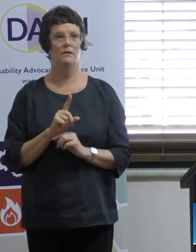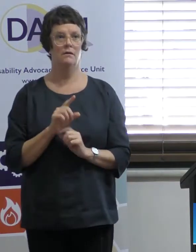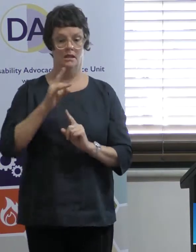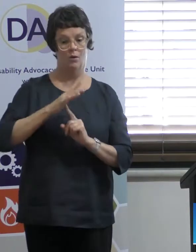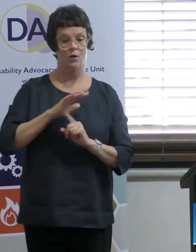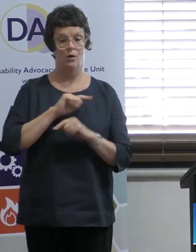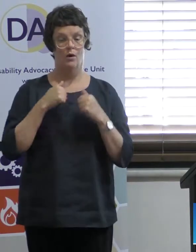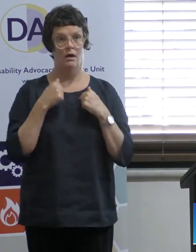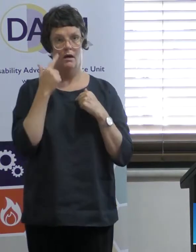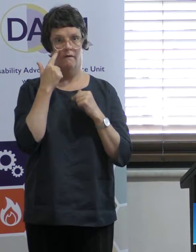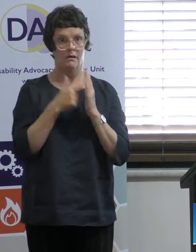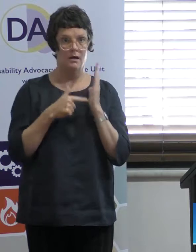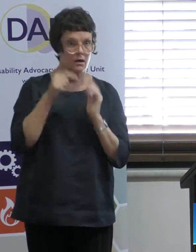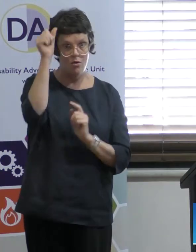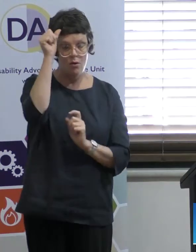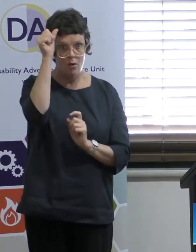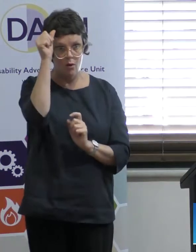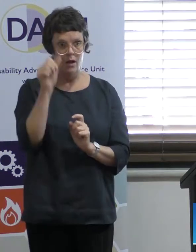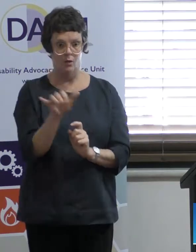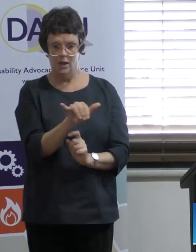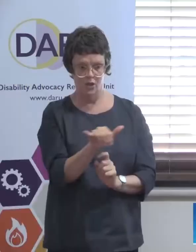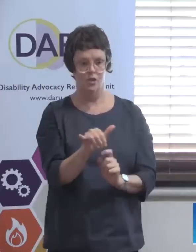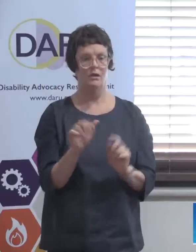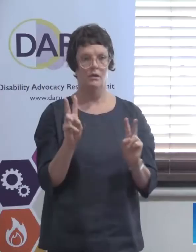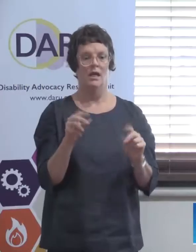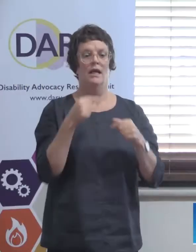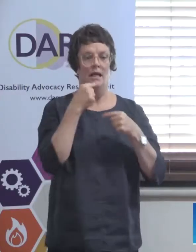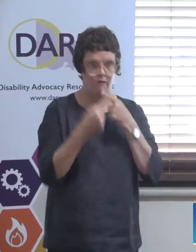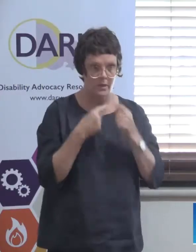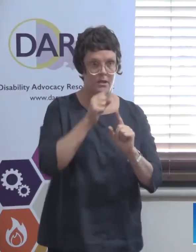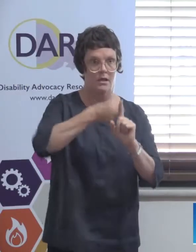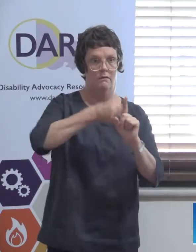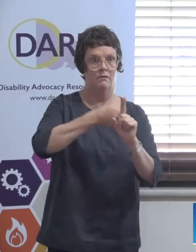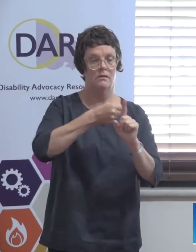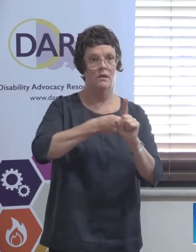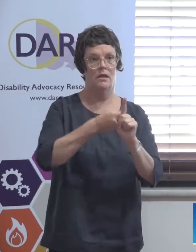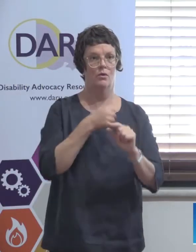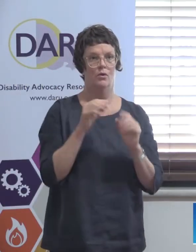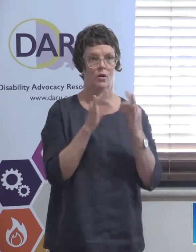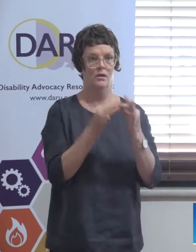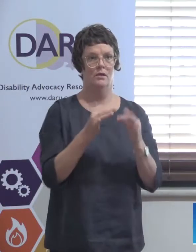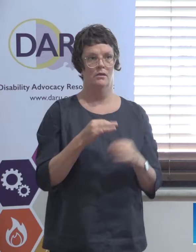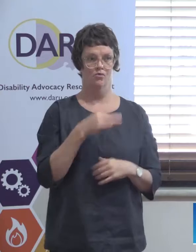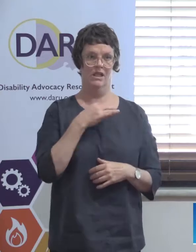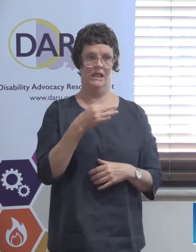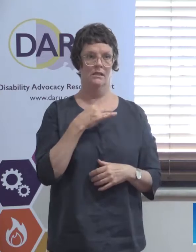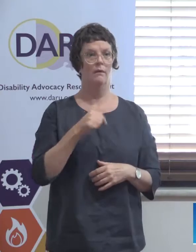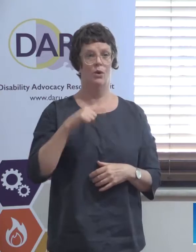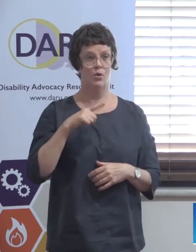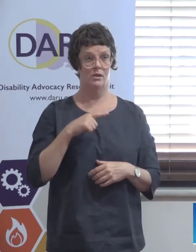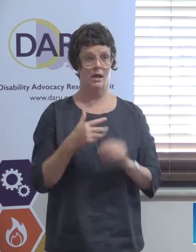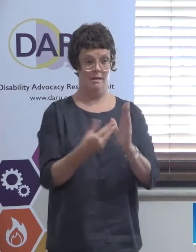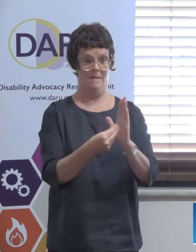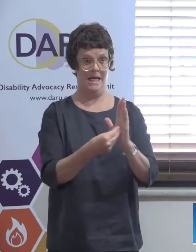pretty soon which are the information and advocacy organisations that are actually at risk. And because this money won't be replaced